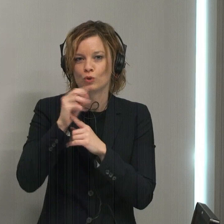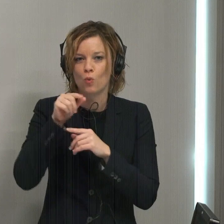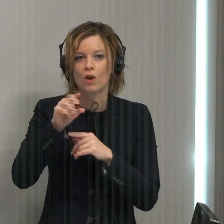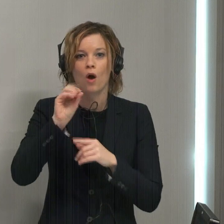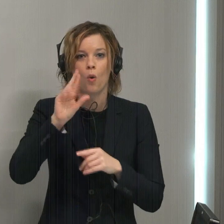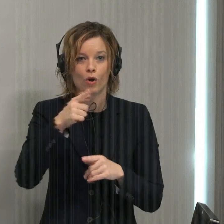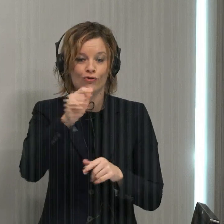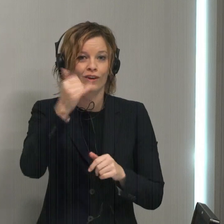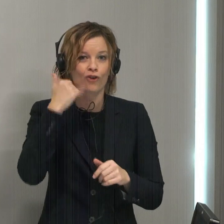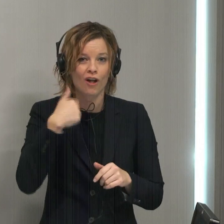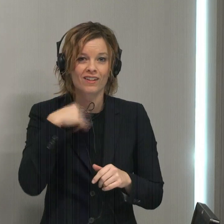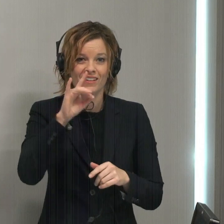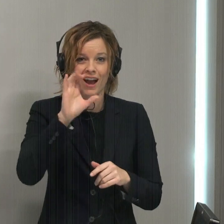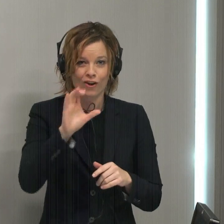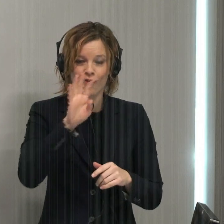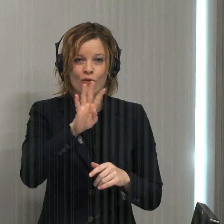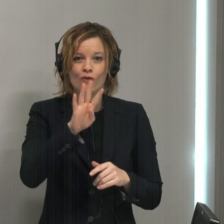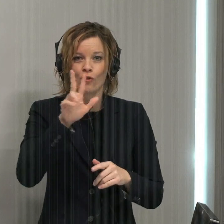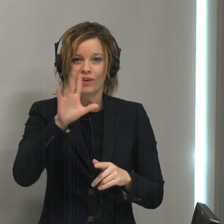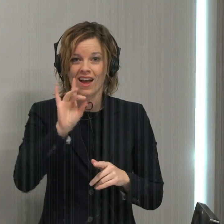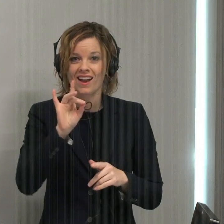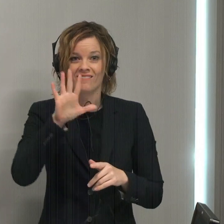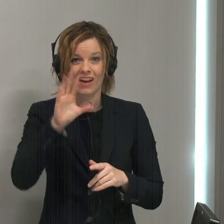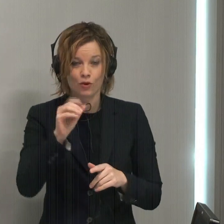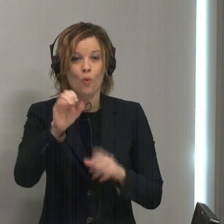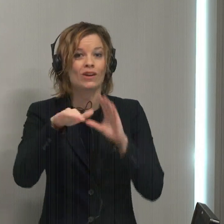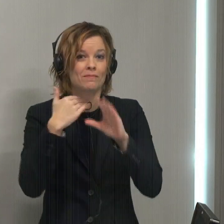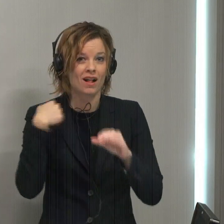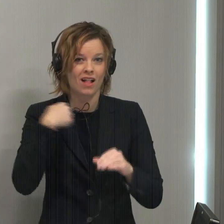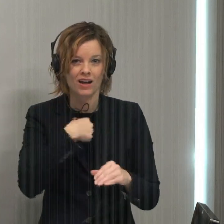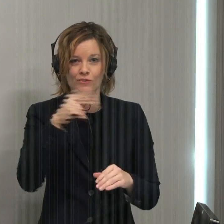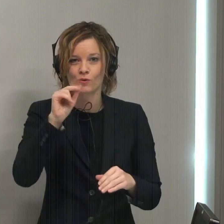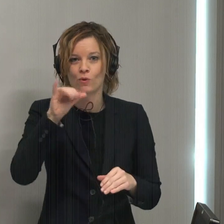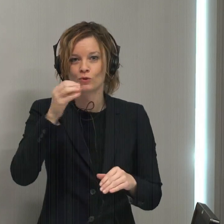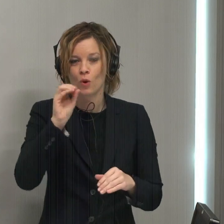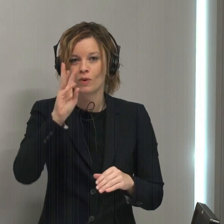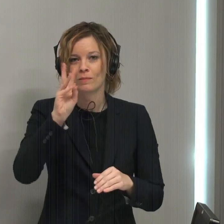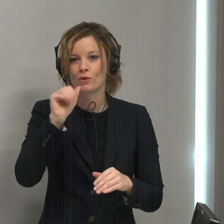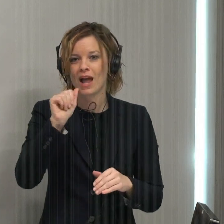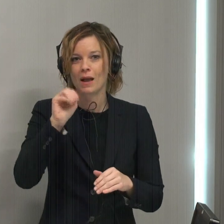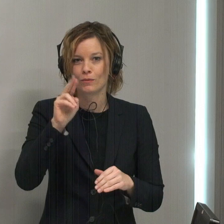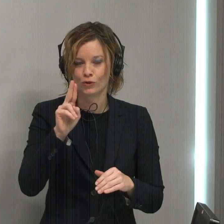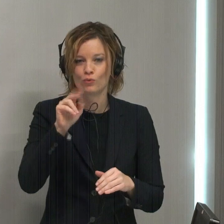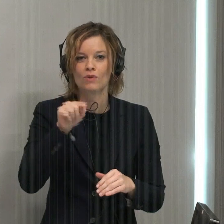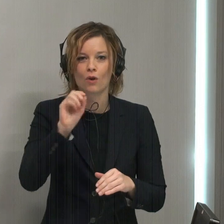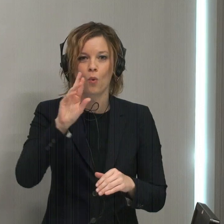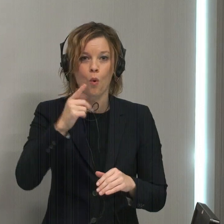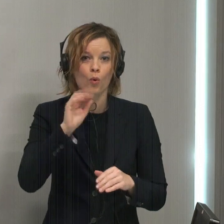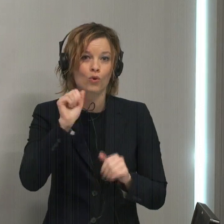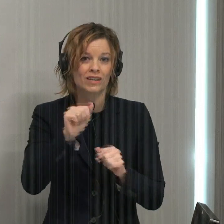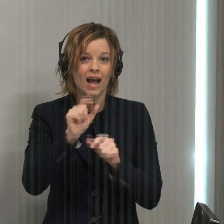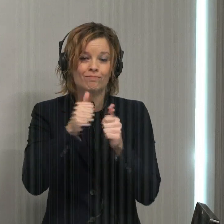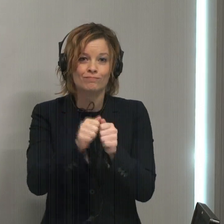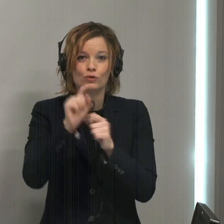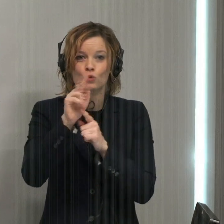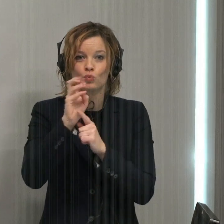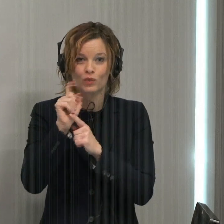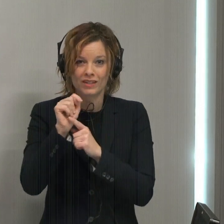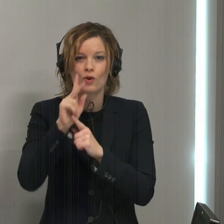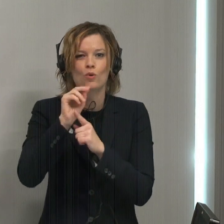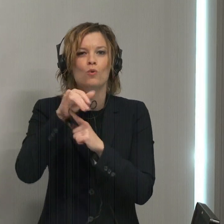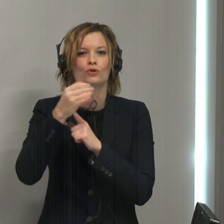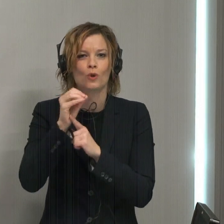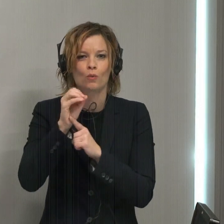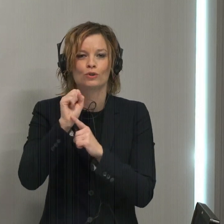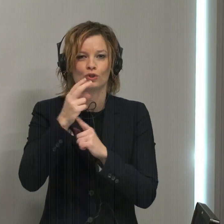800-433-8850. Send an email to kojo at wamu.org or send us a tweet. At Kojo Show, you can post a